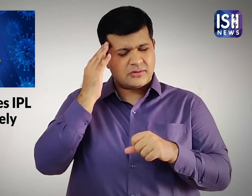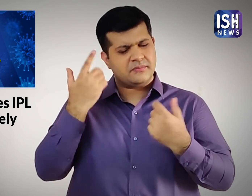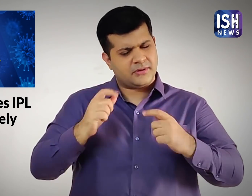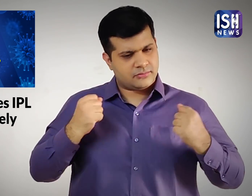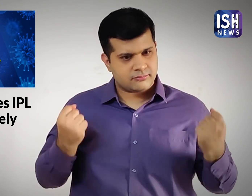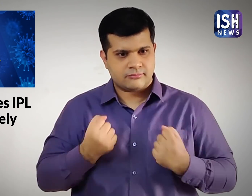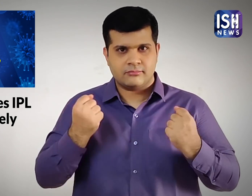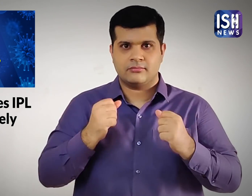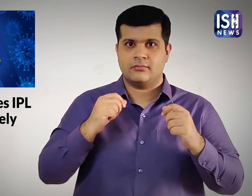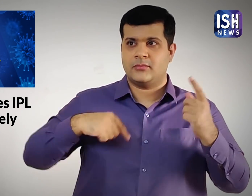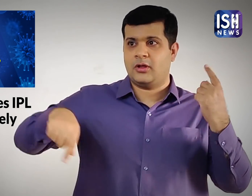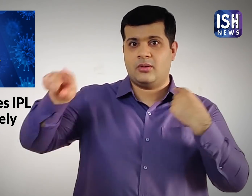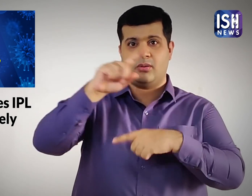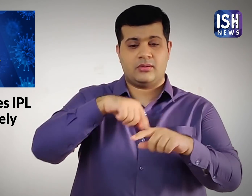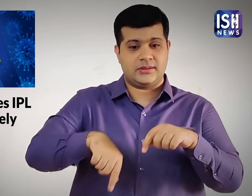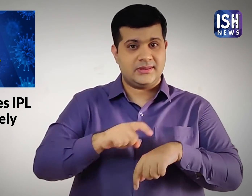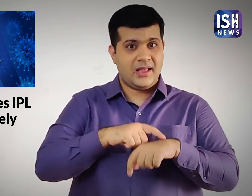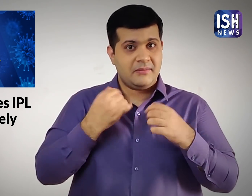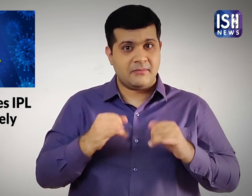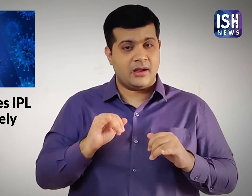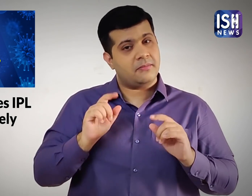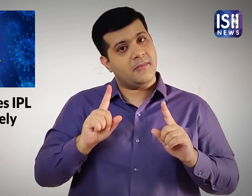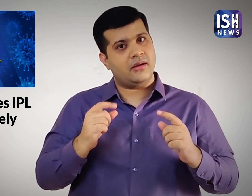who stood by us despite the COVID pandemic.